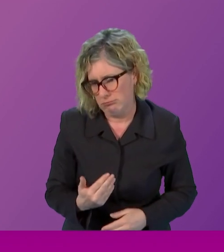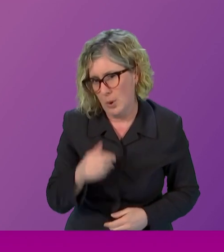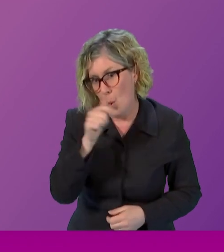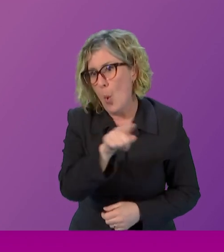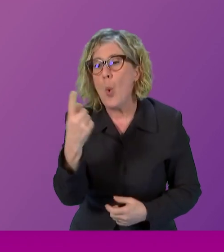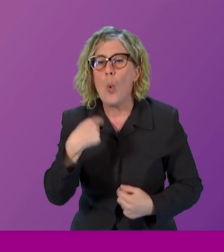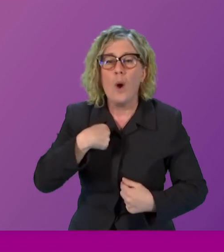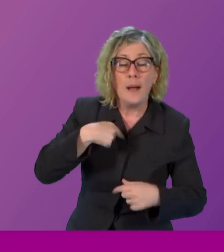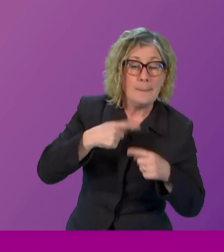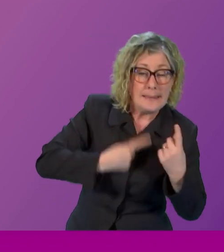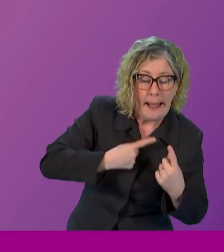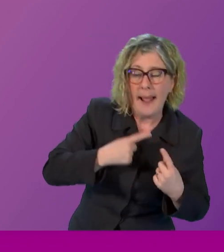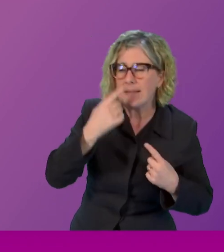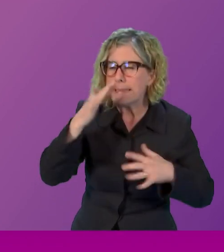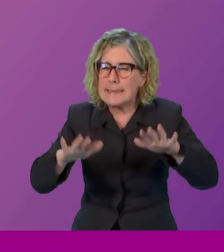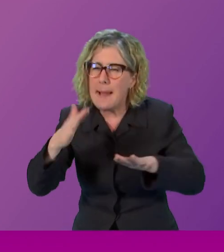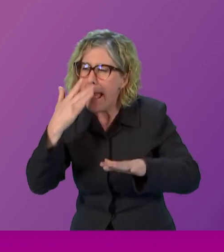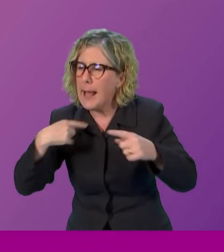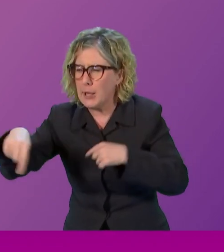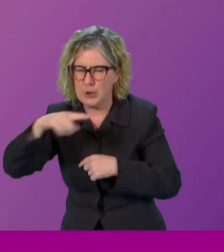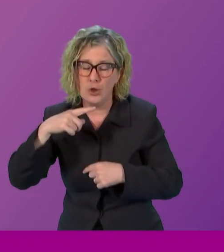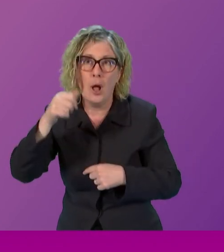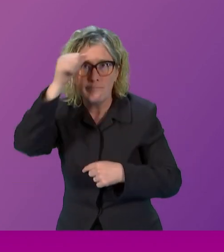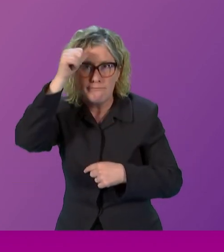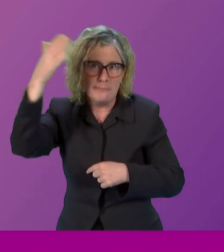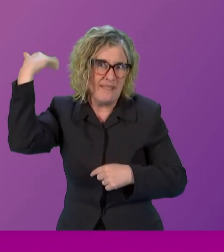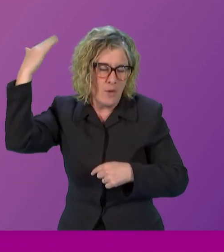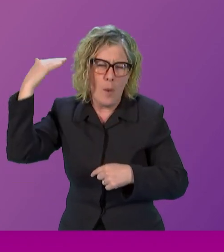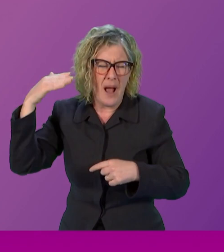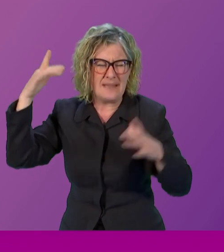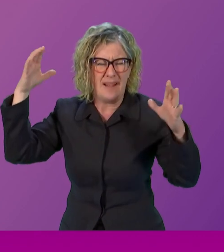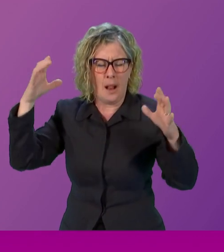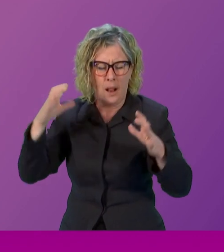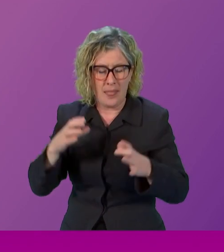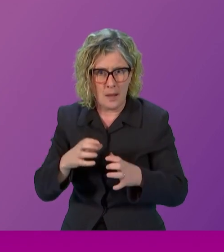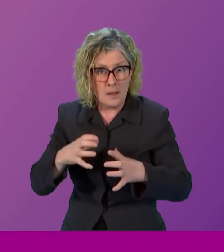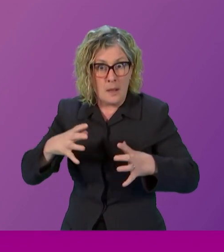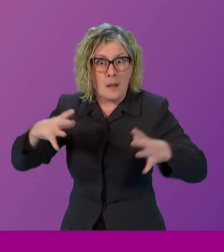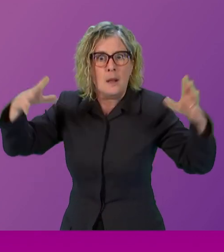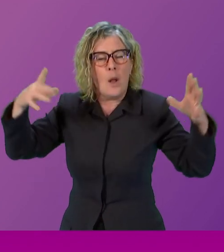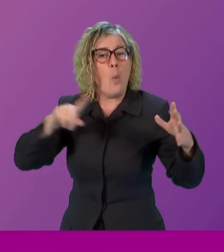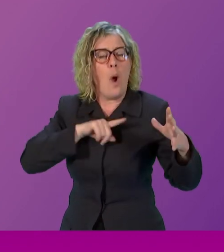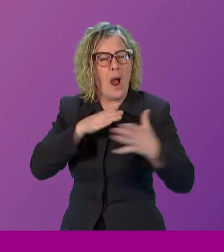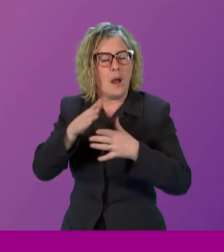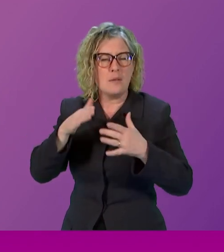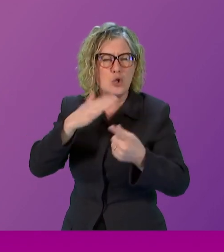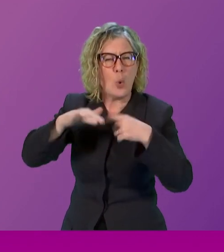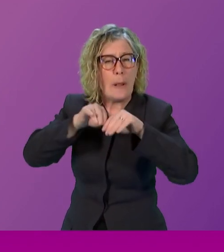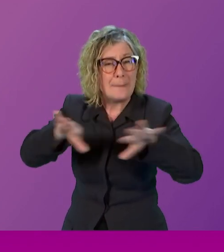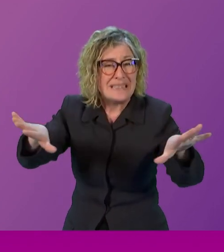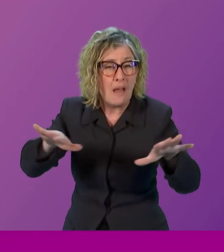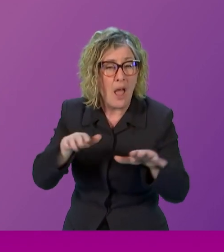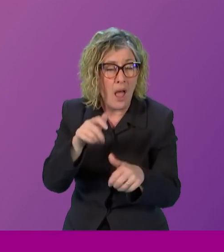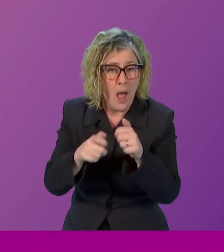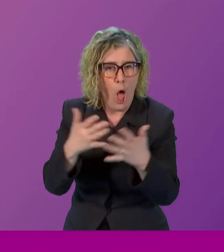know that all too well but social media amplifies and encourages those who are hostile to women's rights